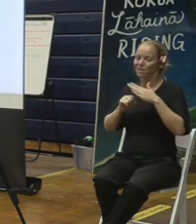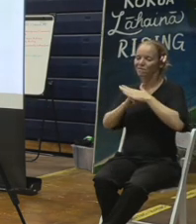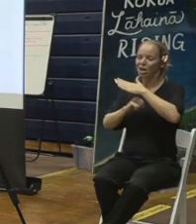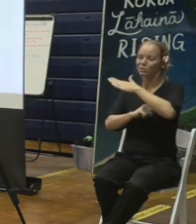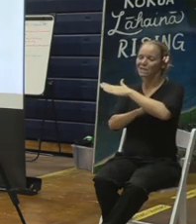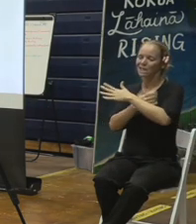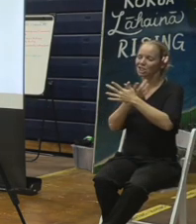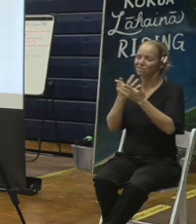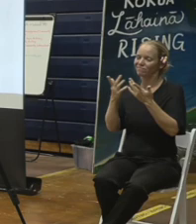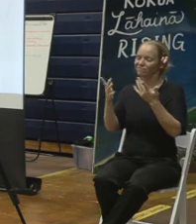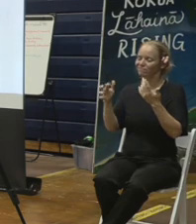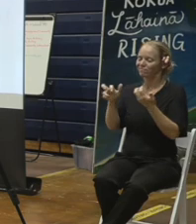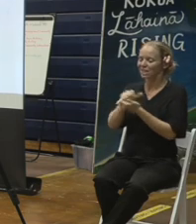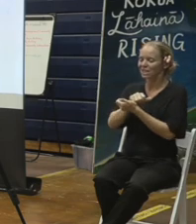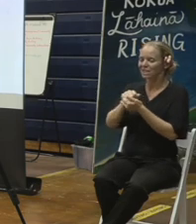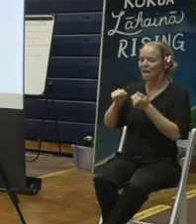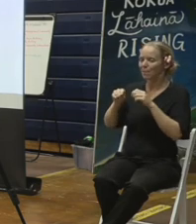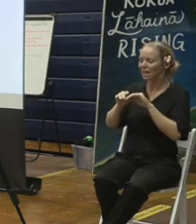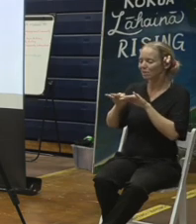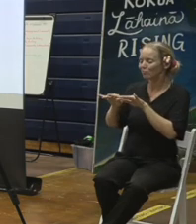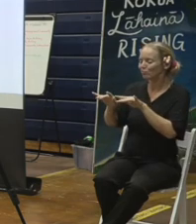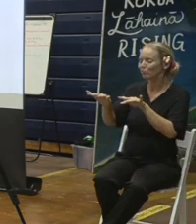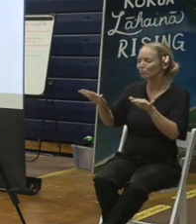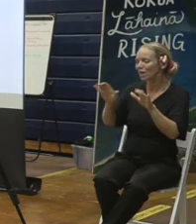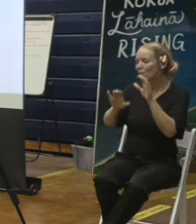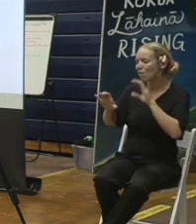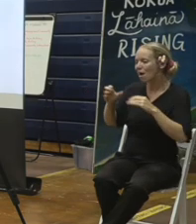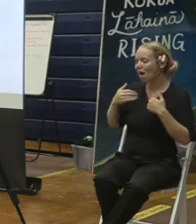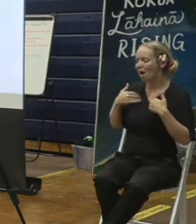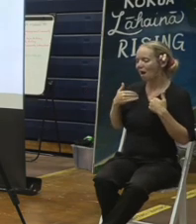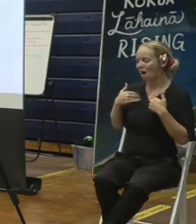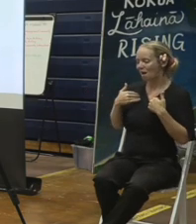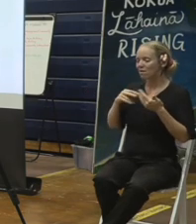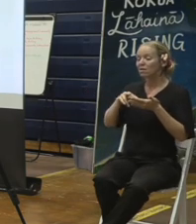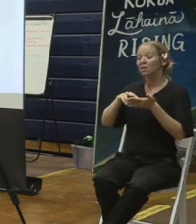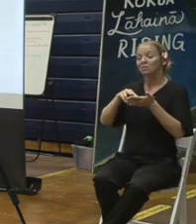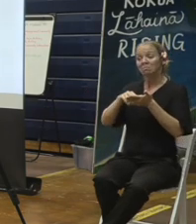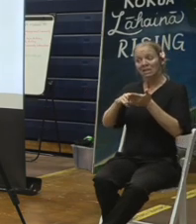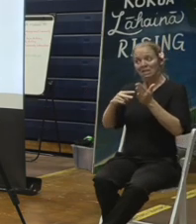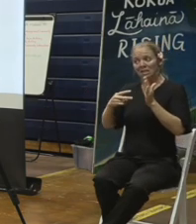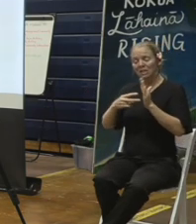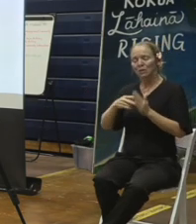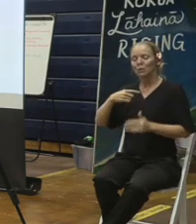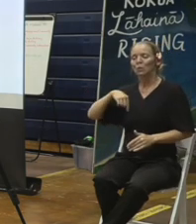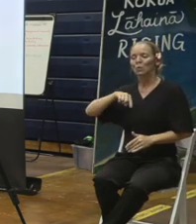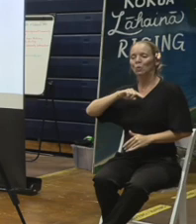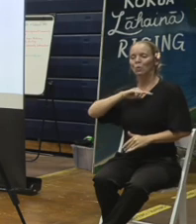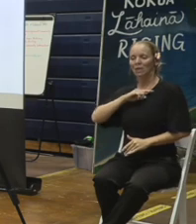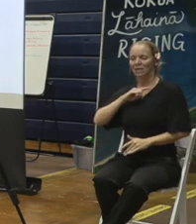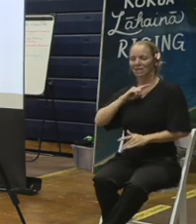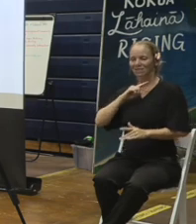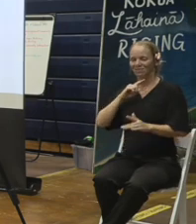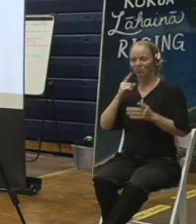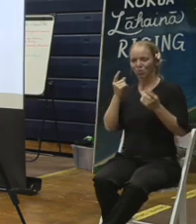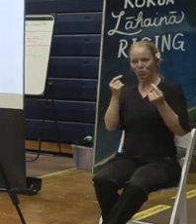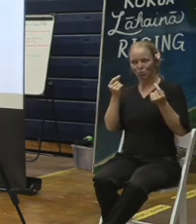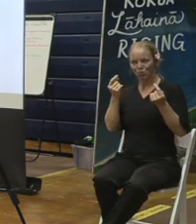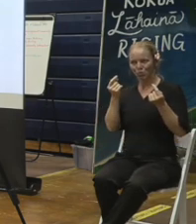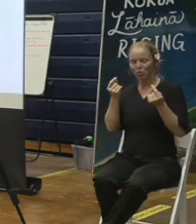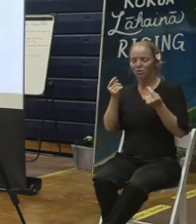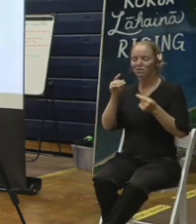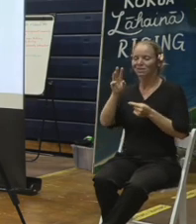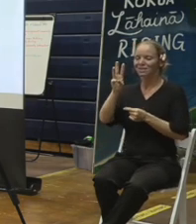excavation crews will come in and they will take off six inches of soil that has been contaminated